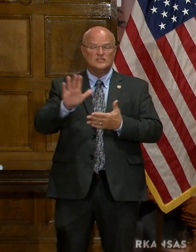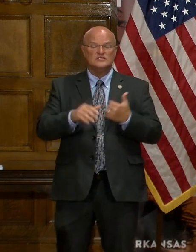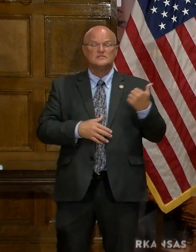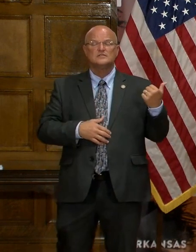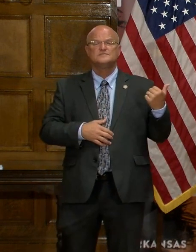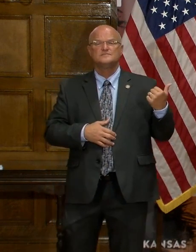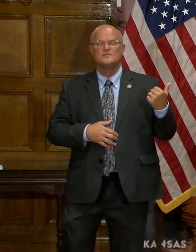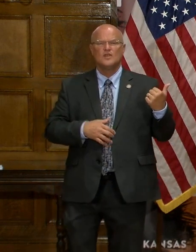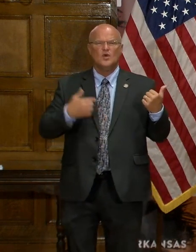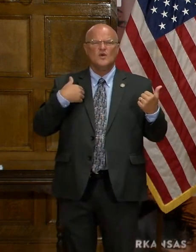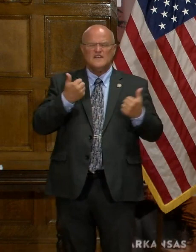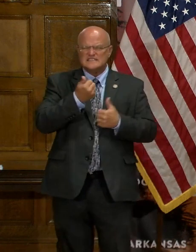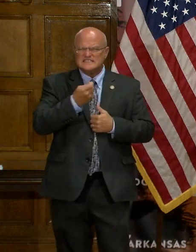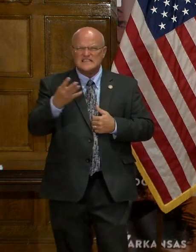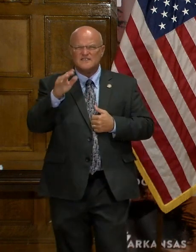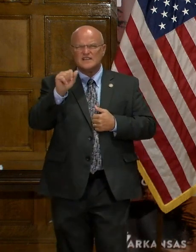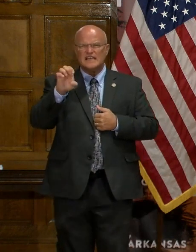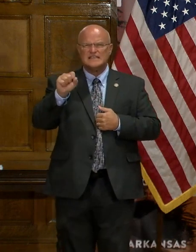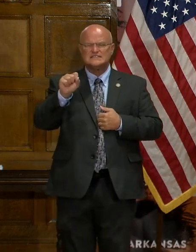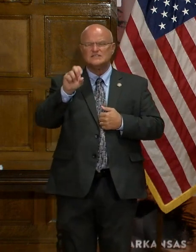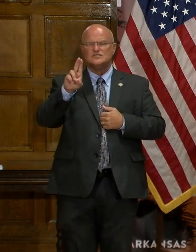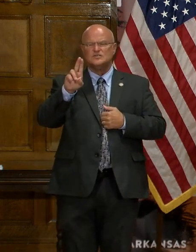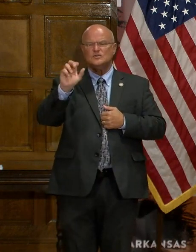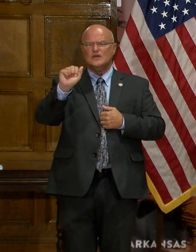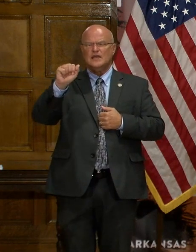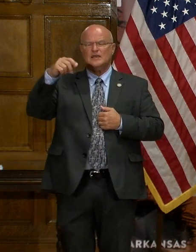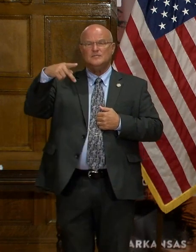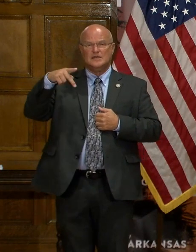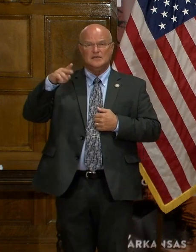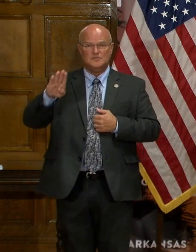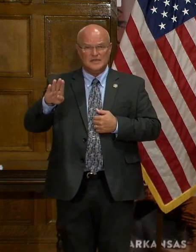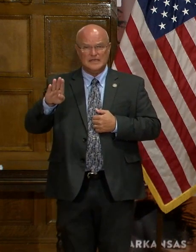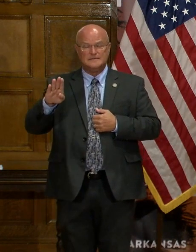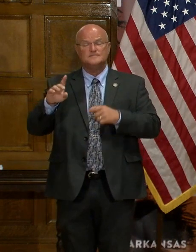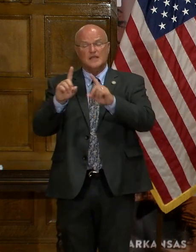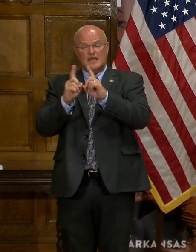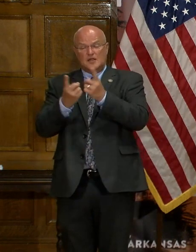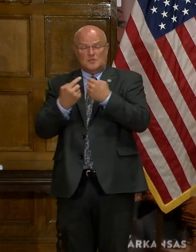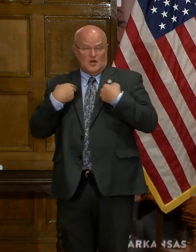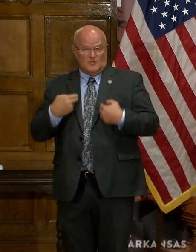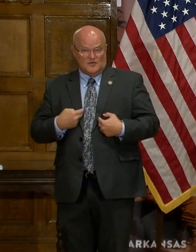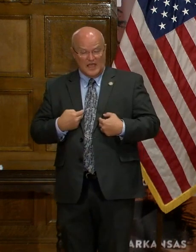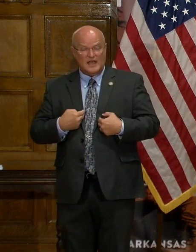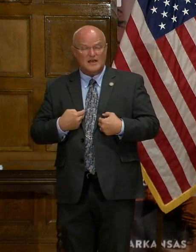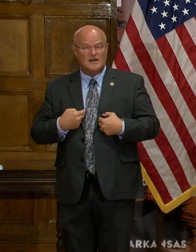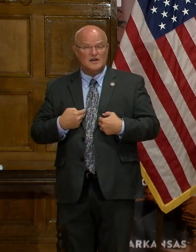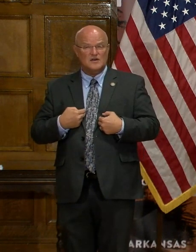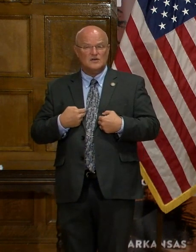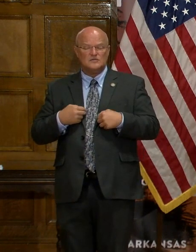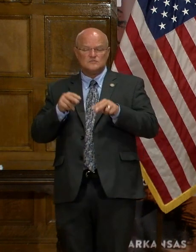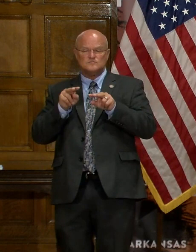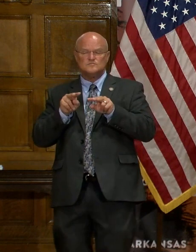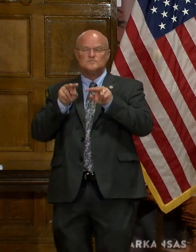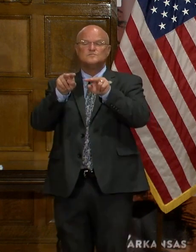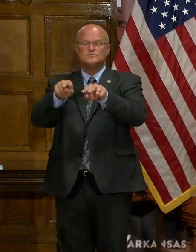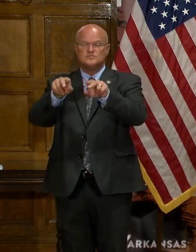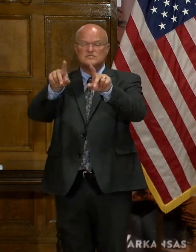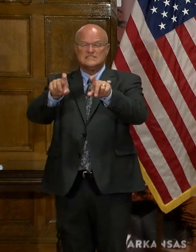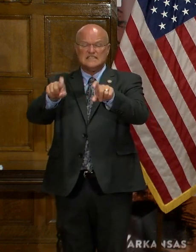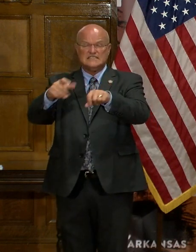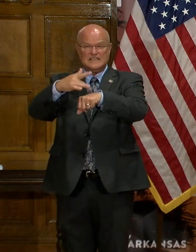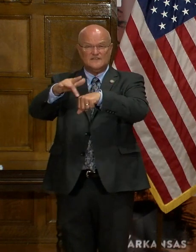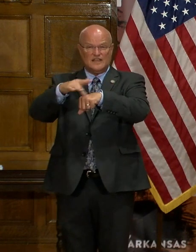a number of cases at UAPB, and the Department of Health has enhanced their testing